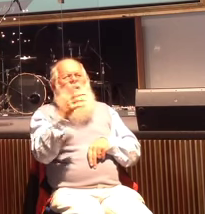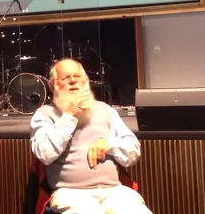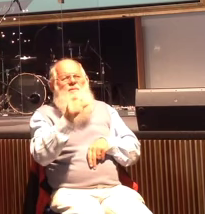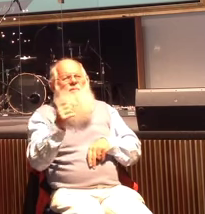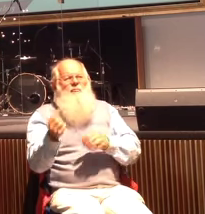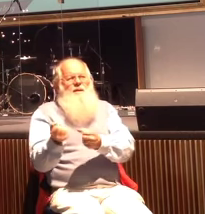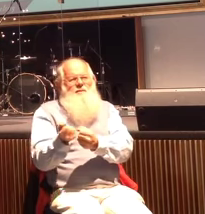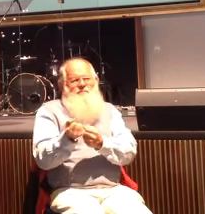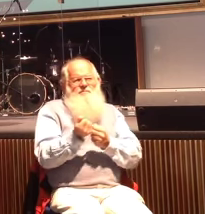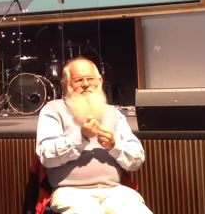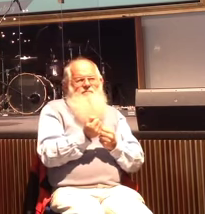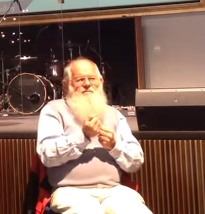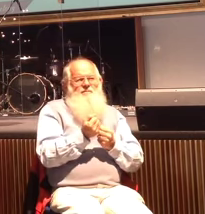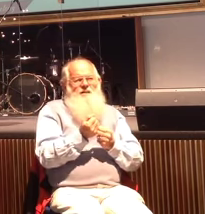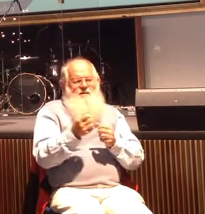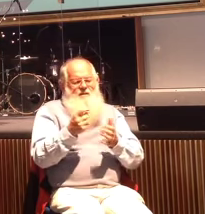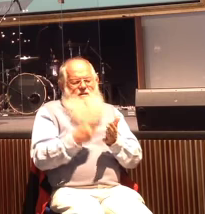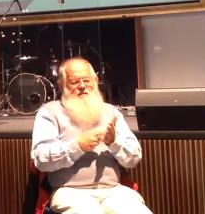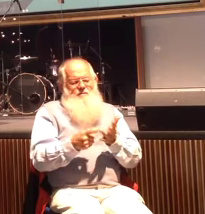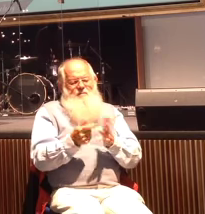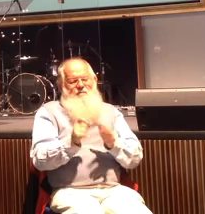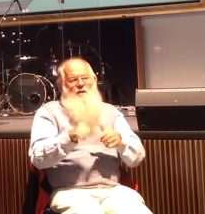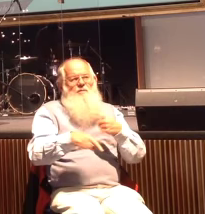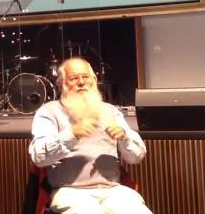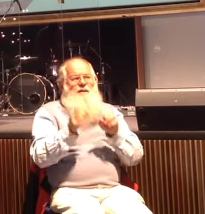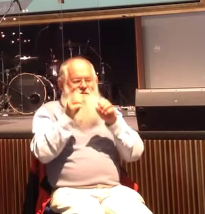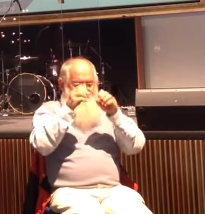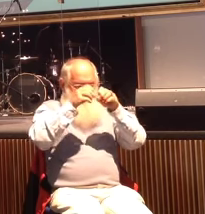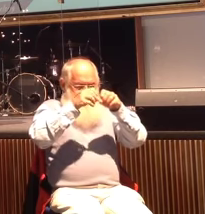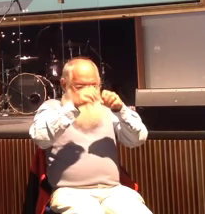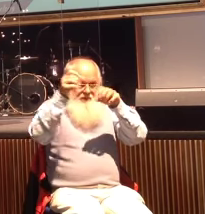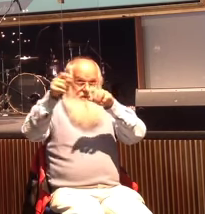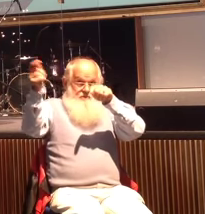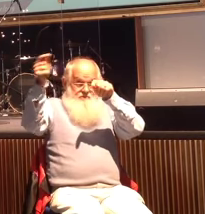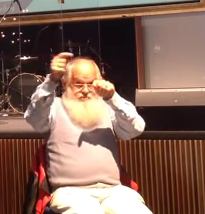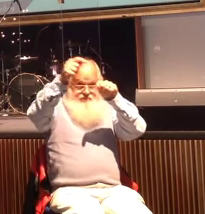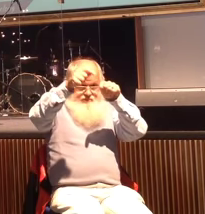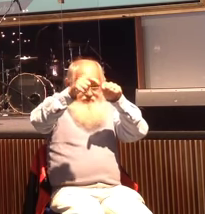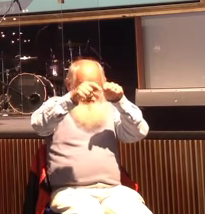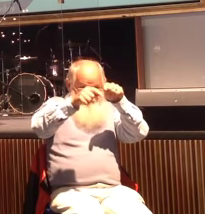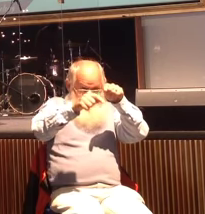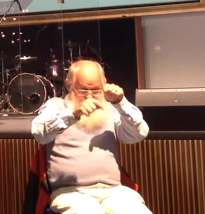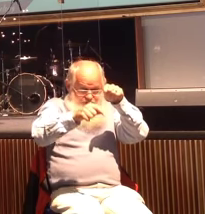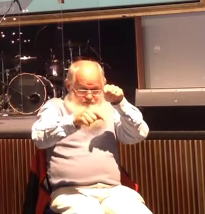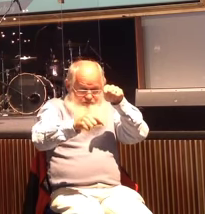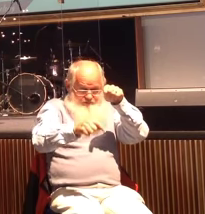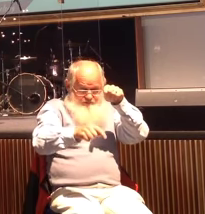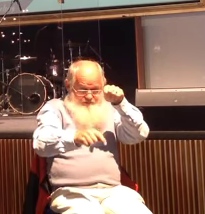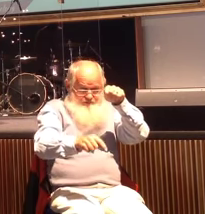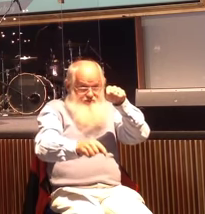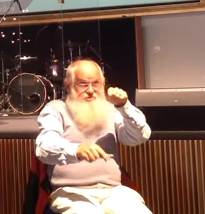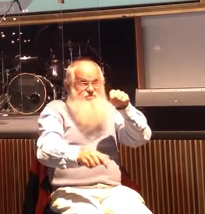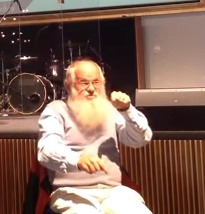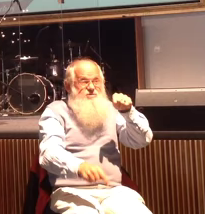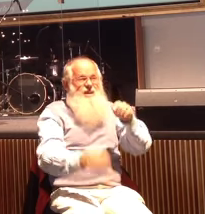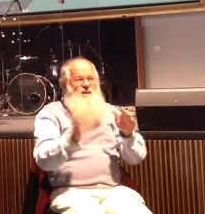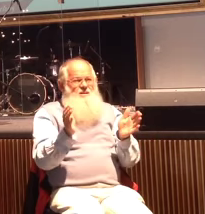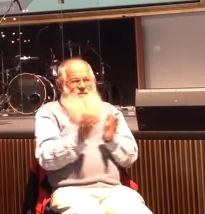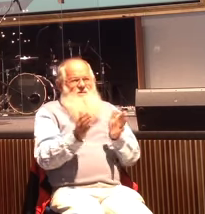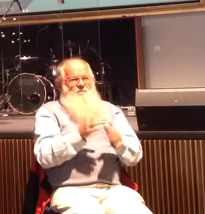edge he'd tie ropes around it and then he'd lower it to the ground. He wasn't a big man and it would have been painful for